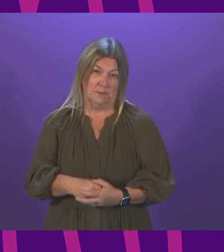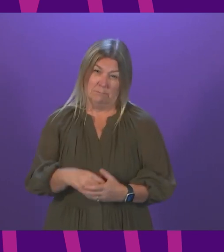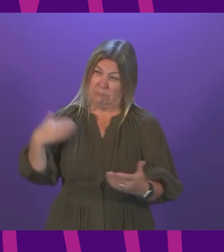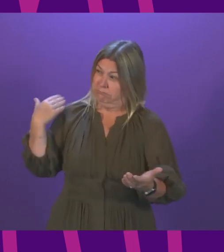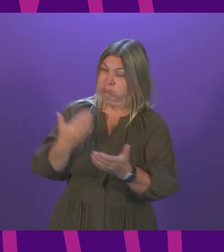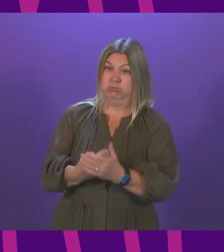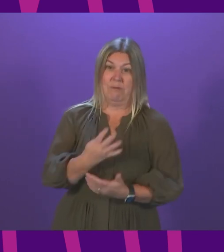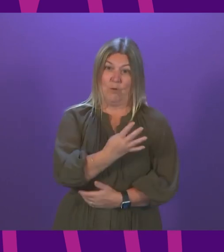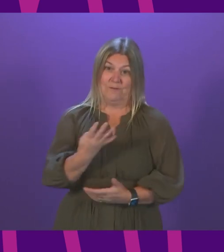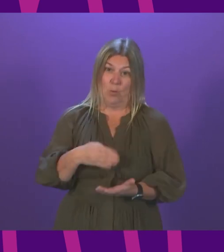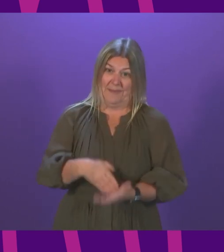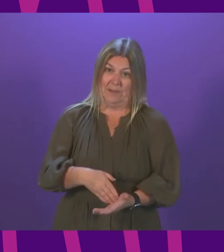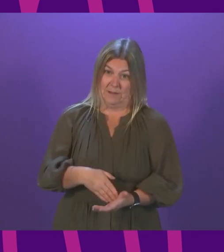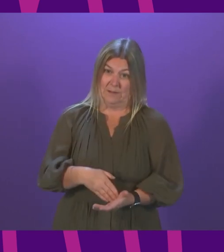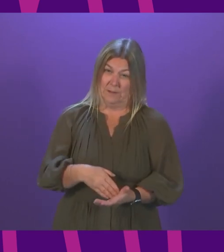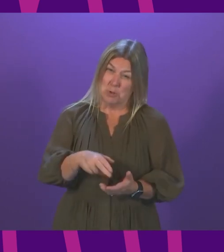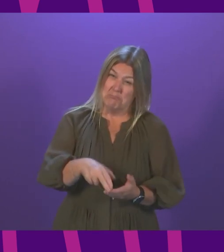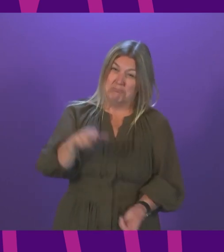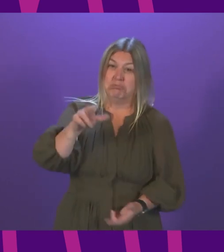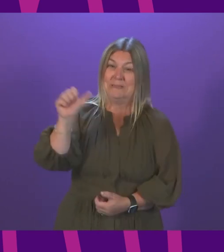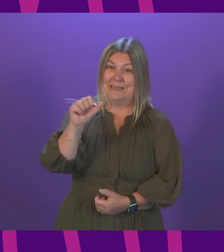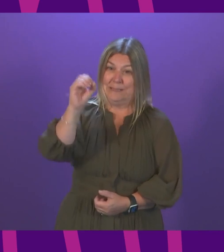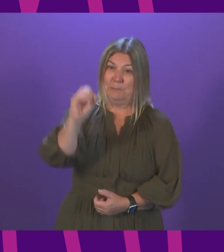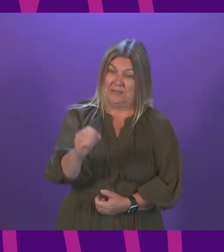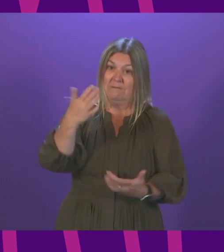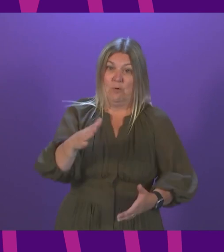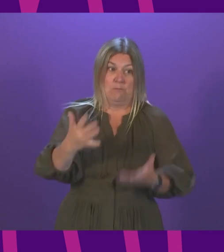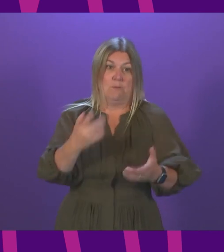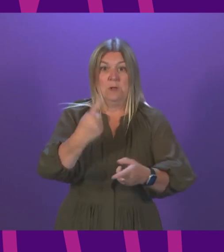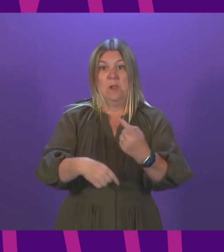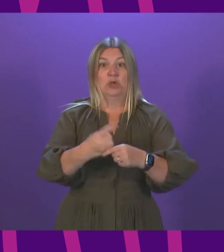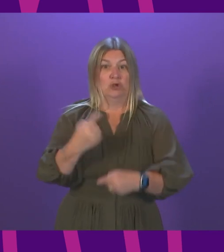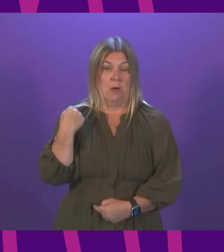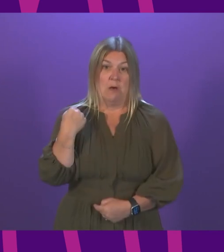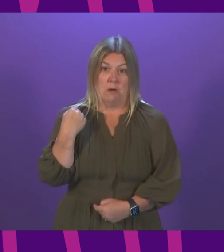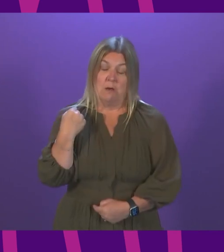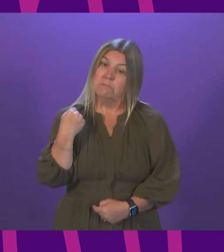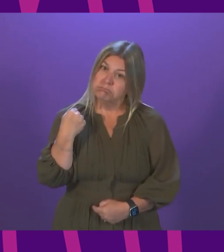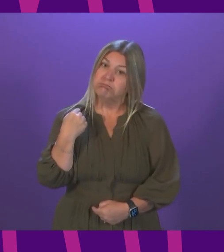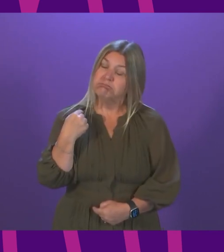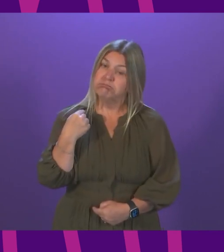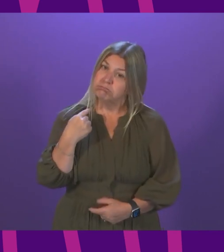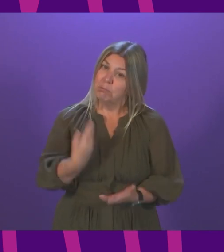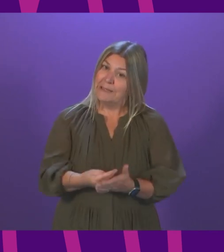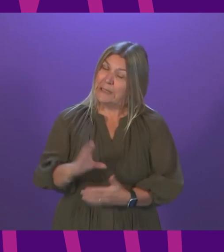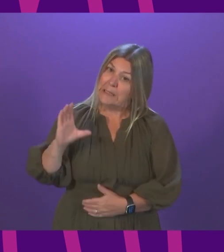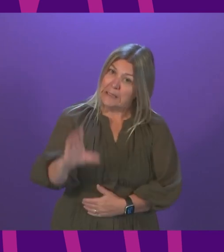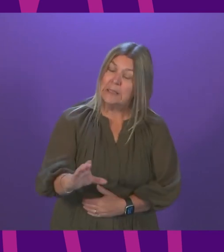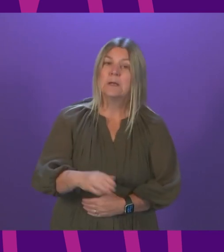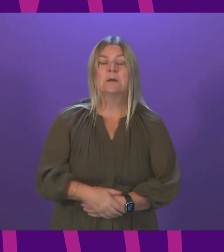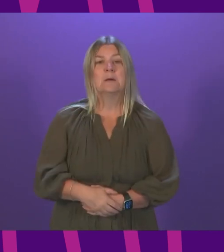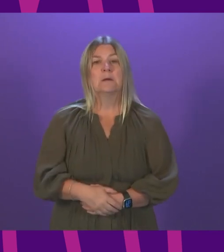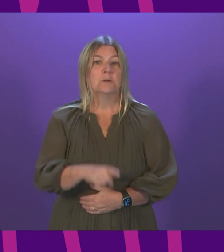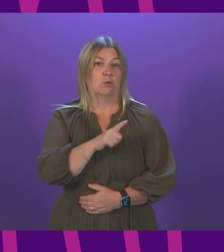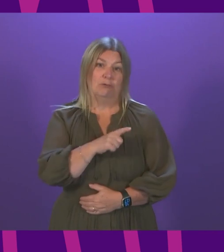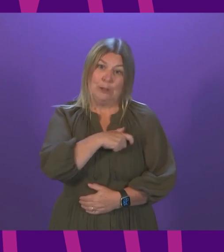million in the service. That is an uplift of nearly 16% on last year's resource budget. Many of the actions we are taking are aligned to suggestions